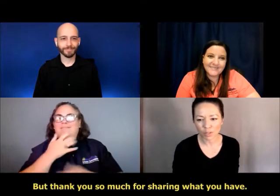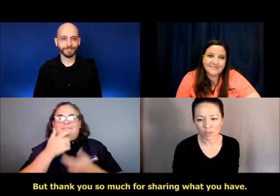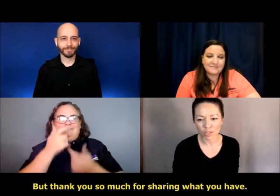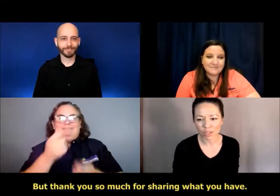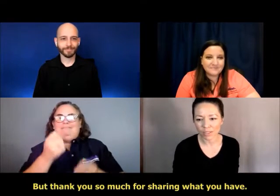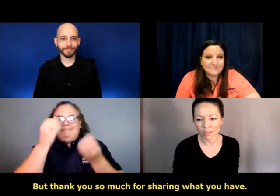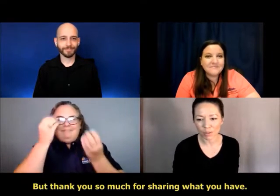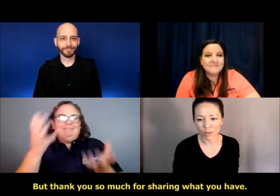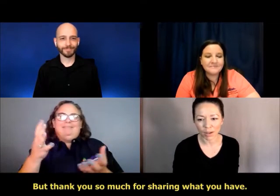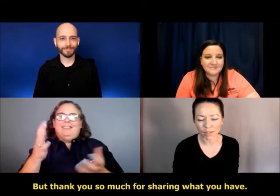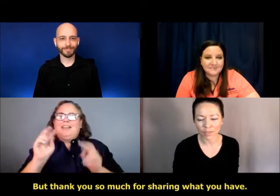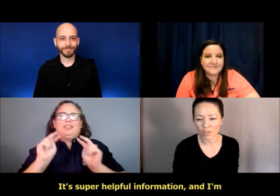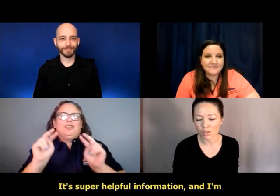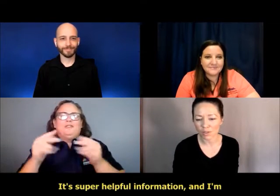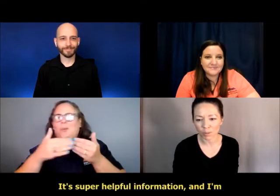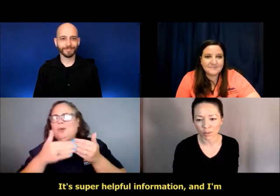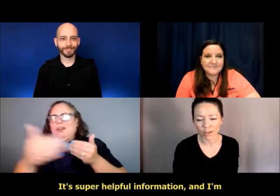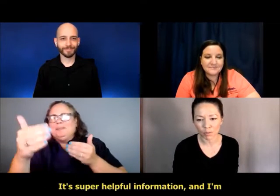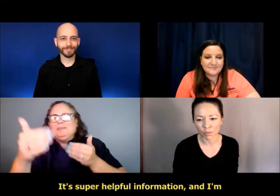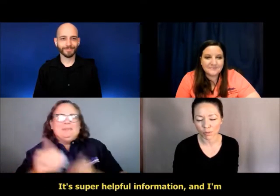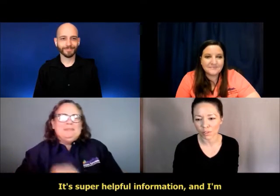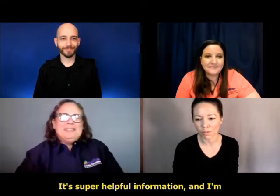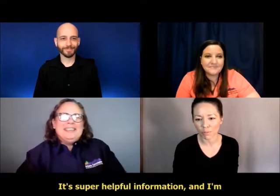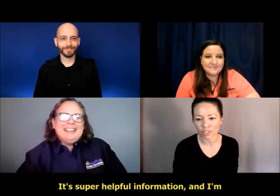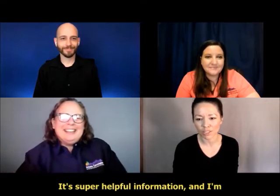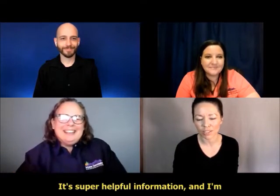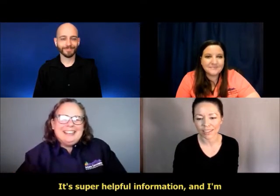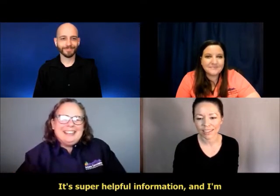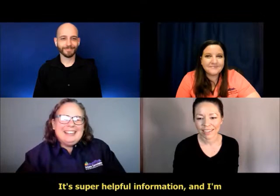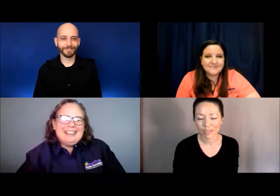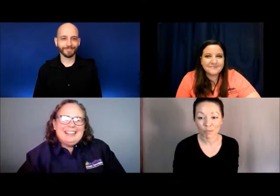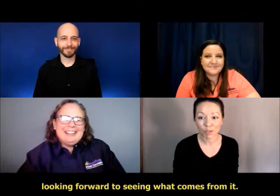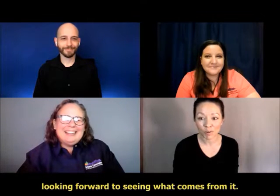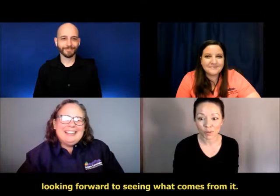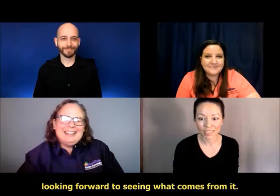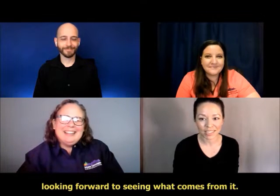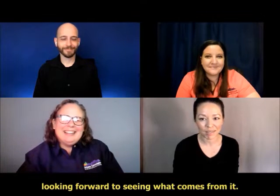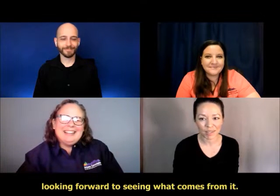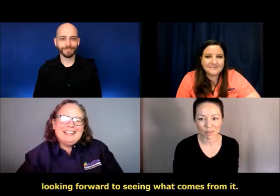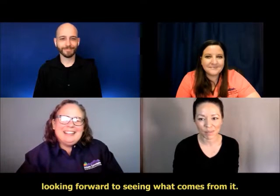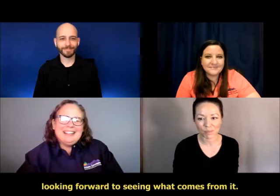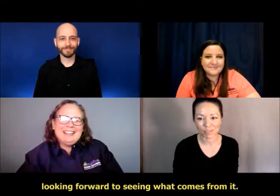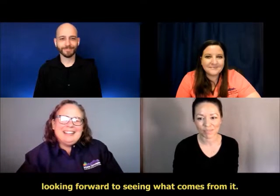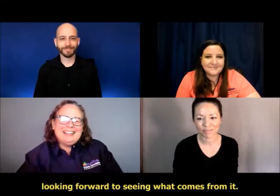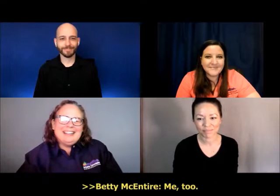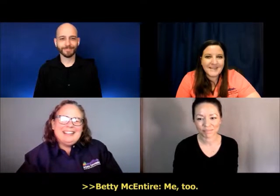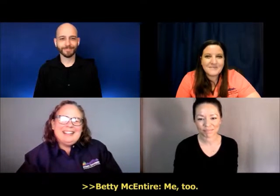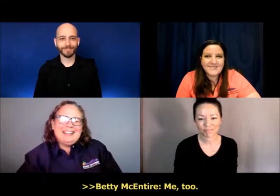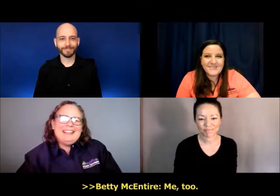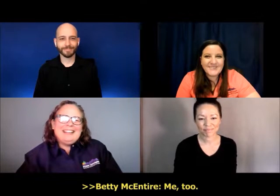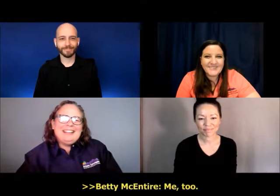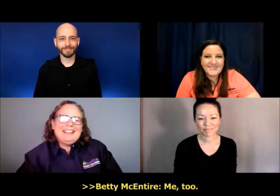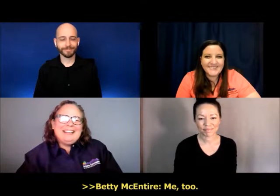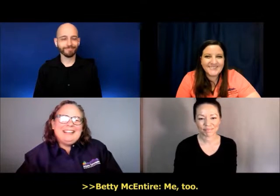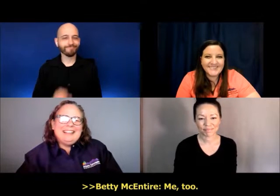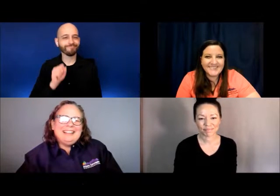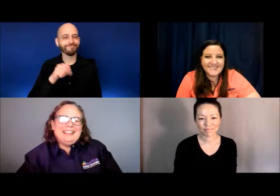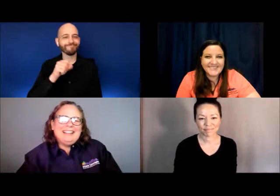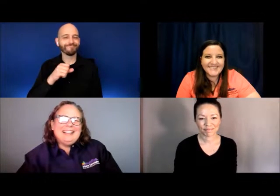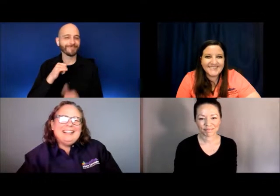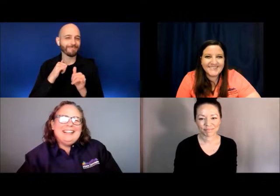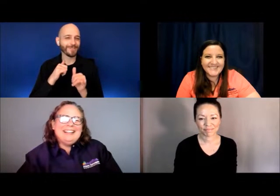you so much for sharing what you have. It's super helpful information. And I'm looking forward to seeing what comes from it. Yeah, me too.